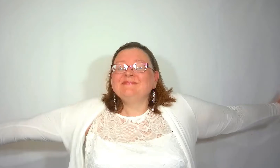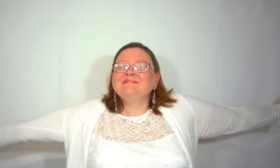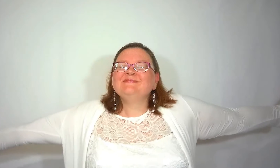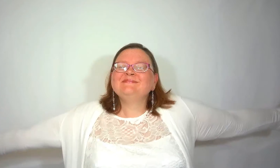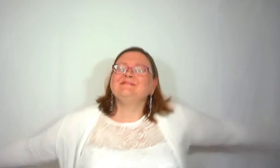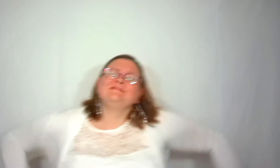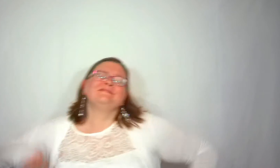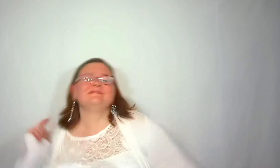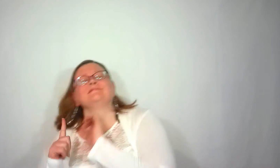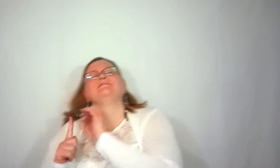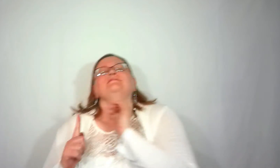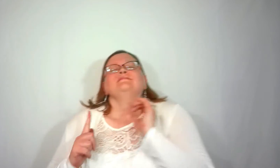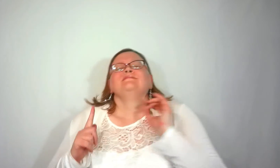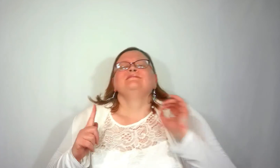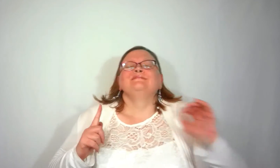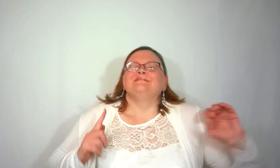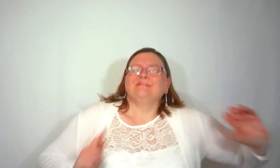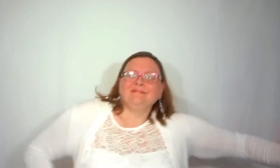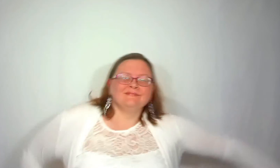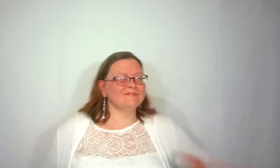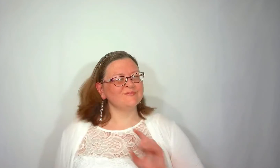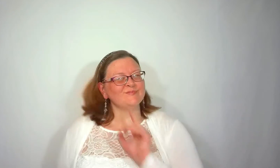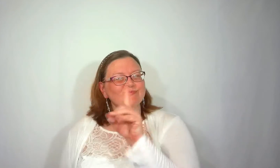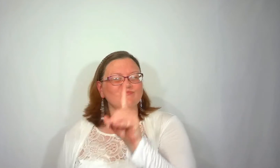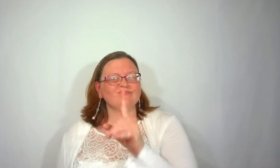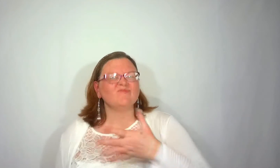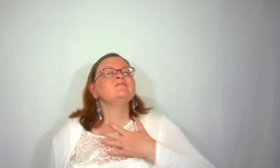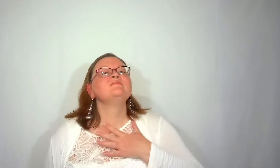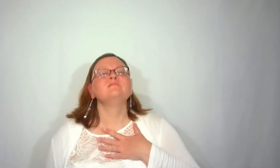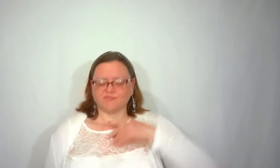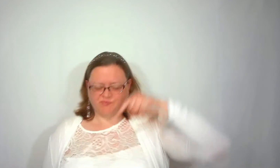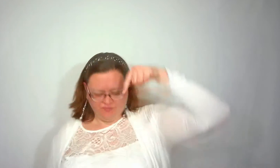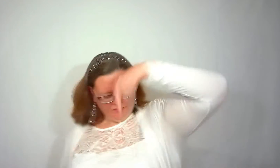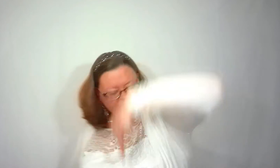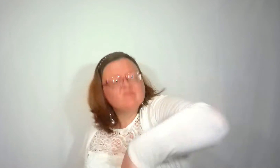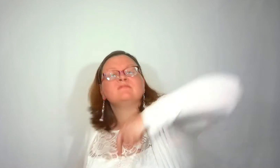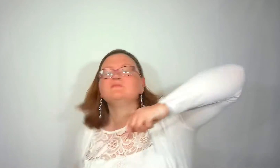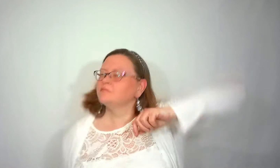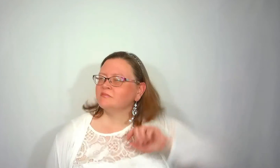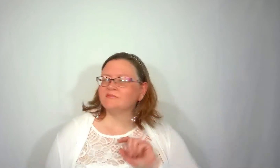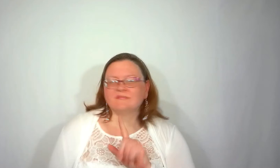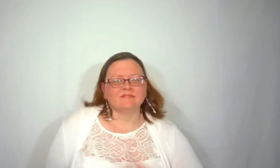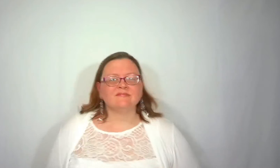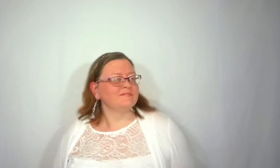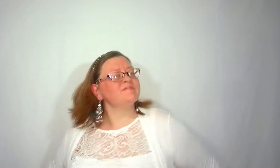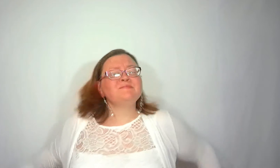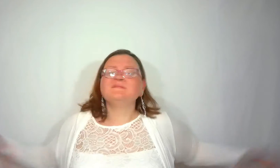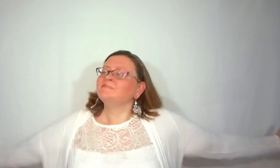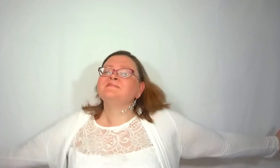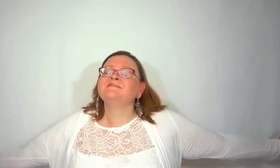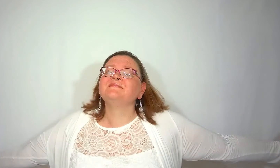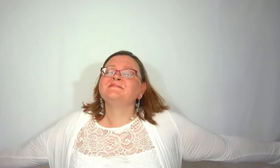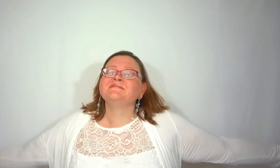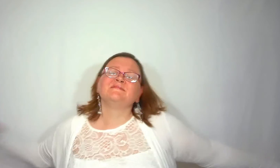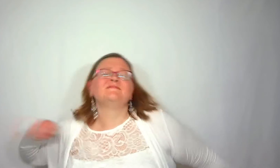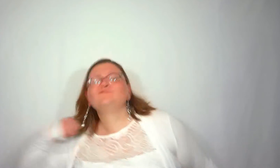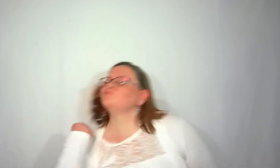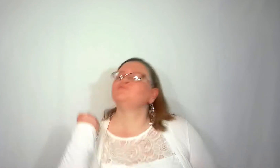If it's a million to one I'm gonna be that one If it's